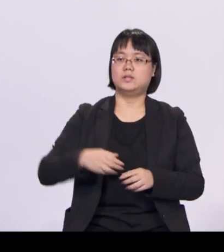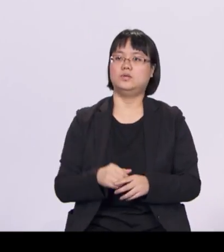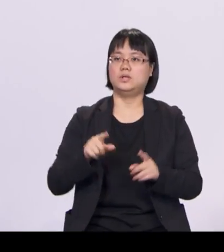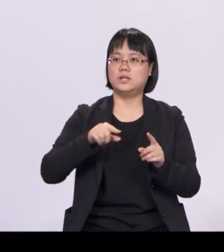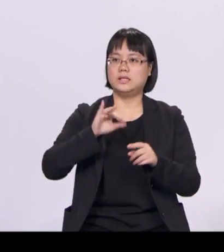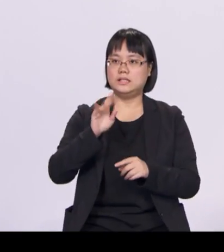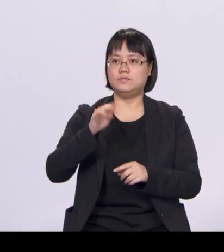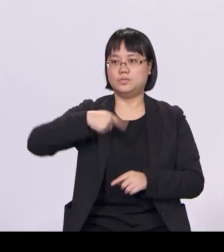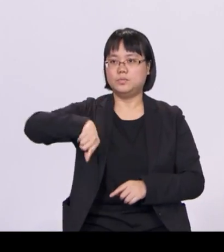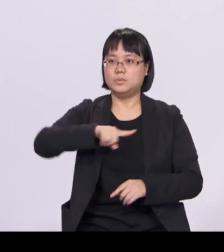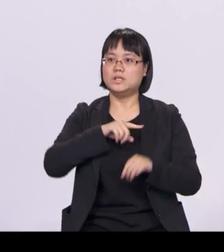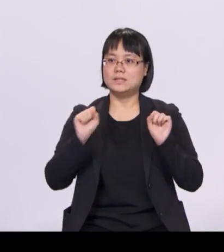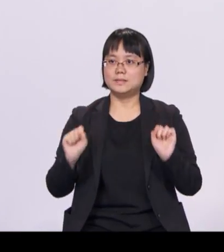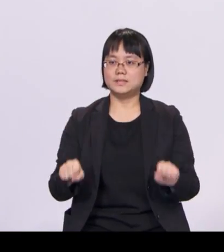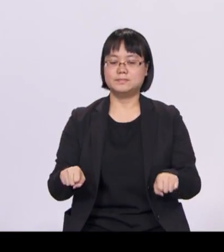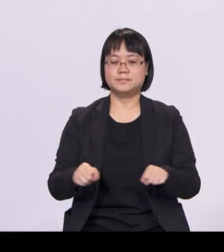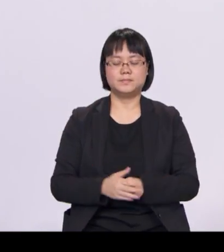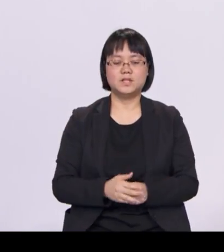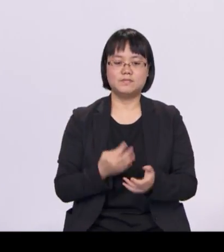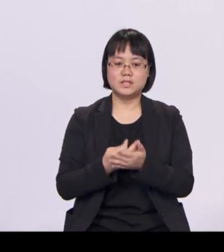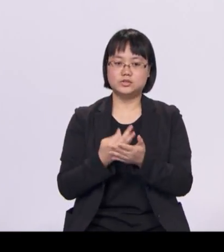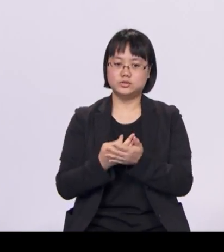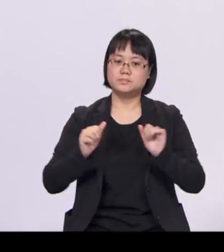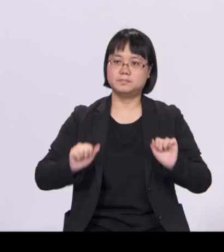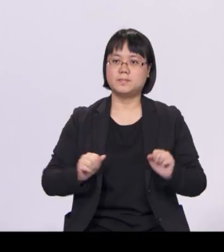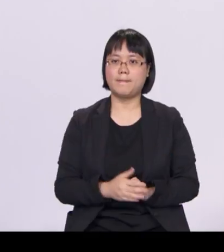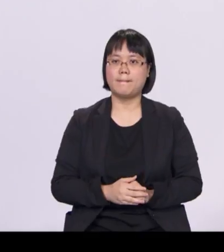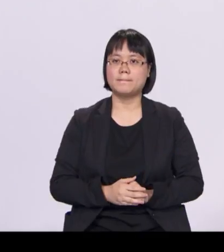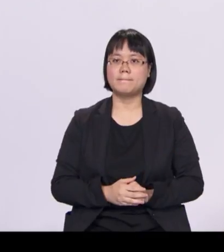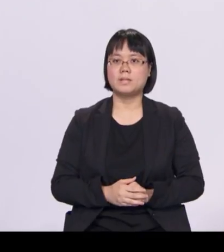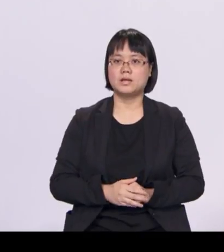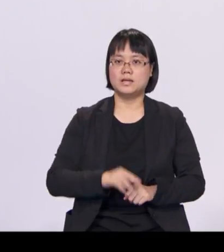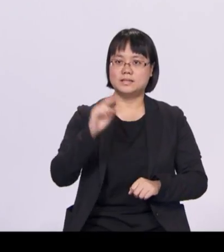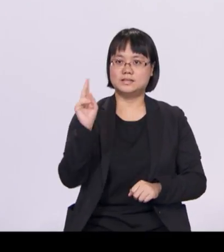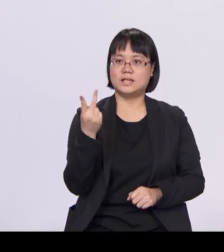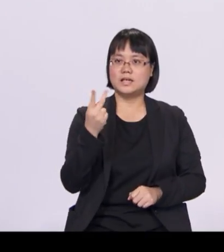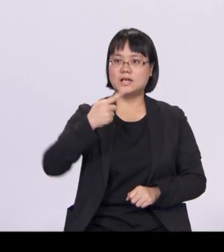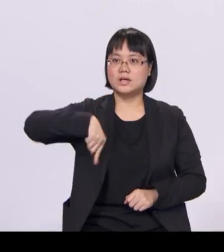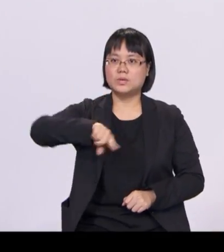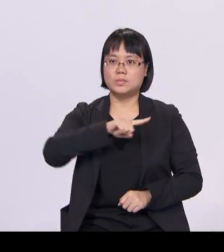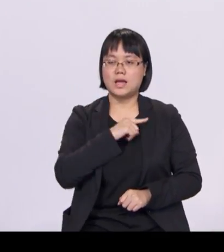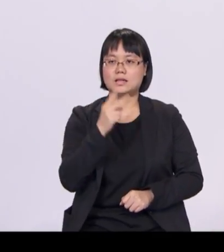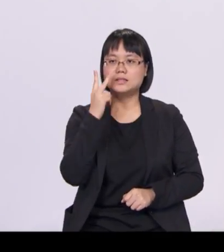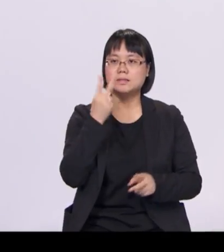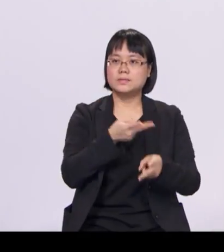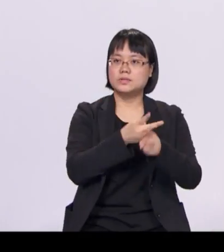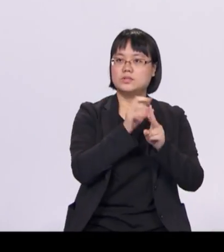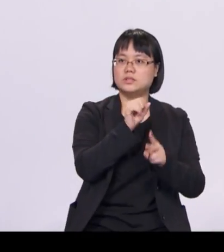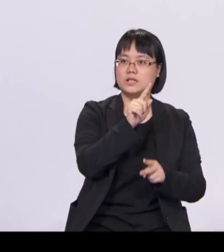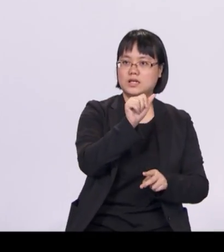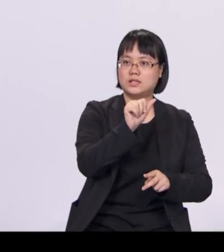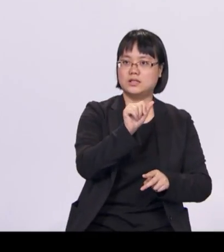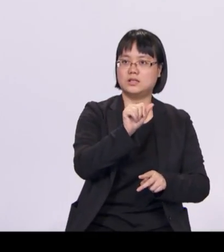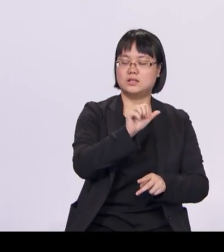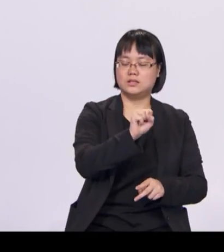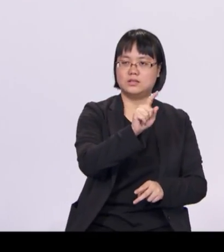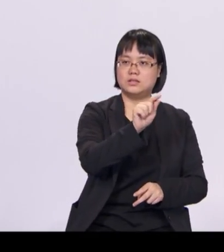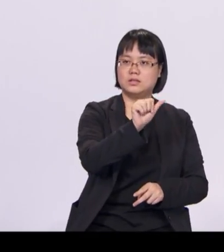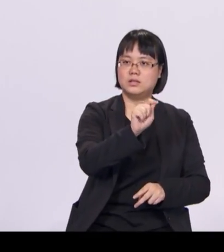Second, we are looking at borrowing by statutory boards and government-owned companies which build infrastructure.